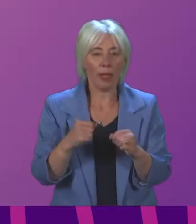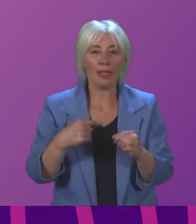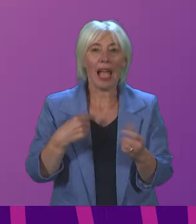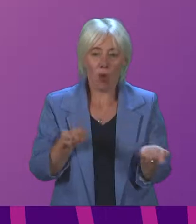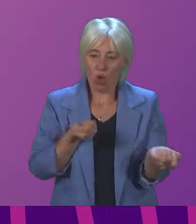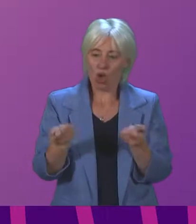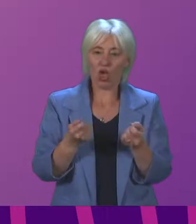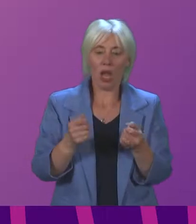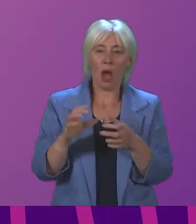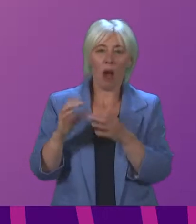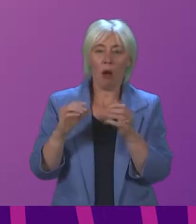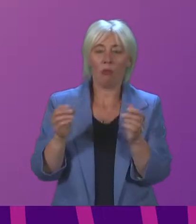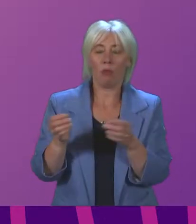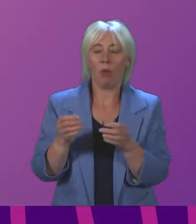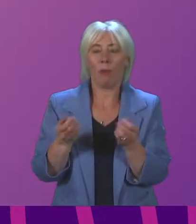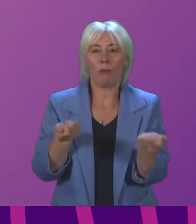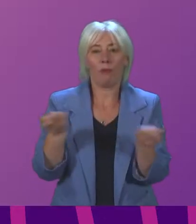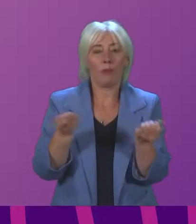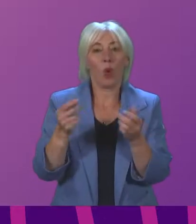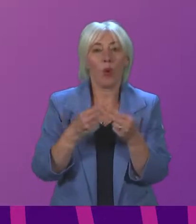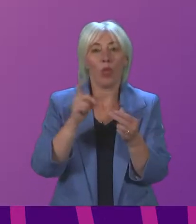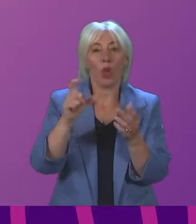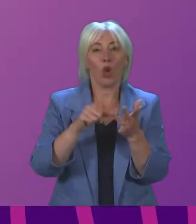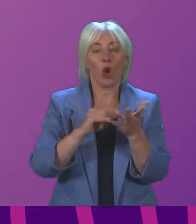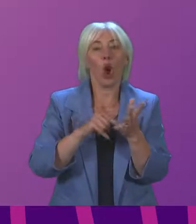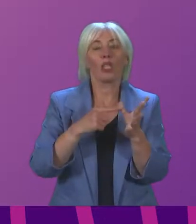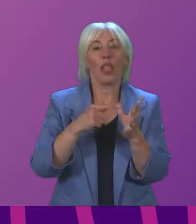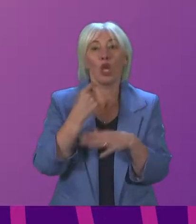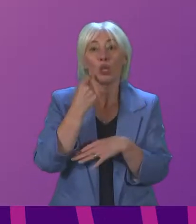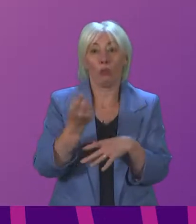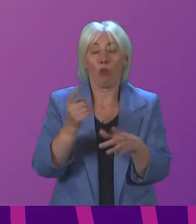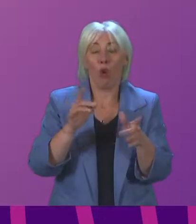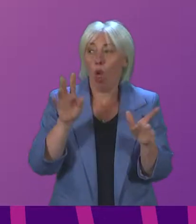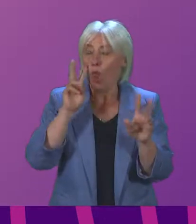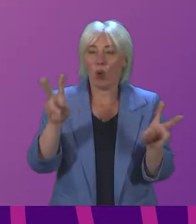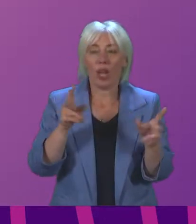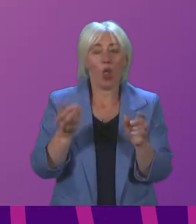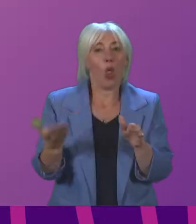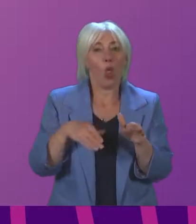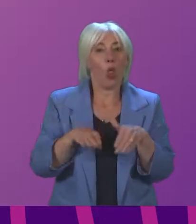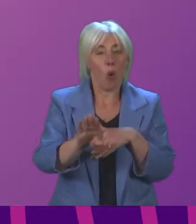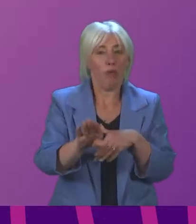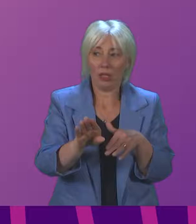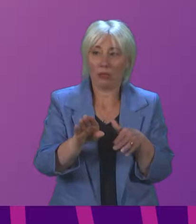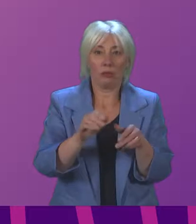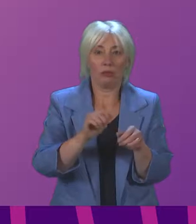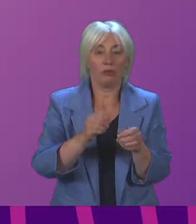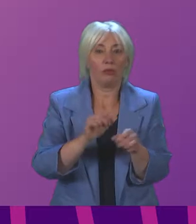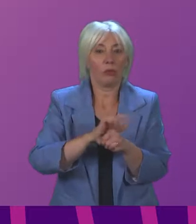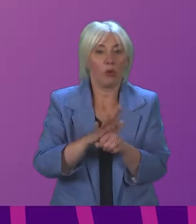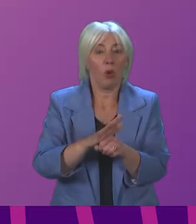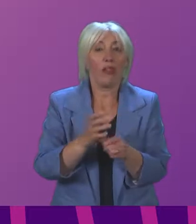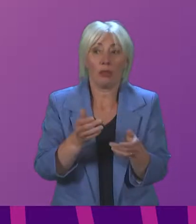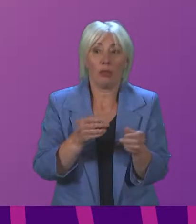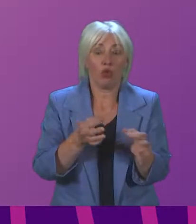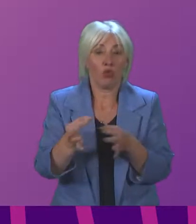a joint board with the President of COSLA to monitor the implementation of the COVID recovery strategy, because we accept that there has to